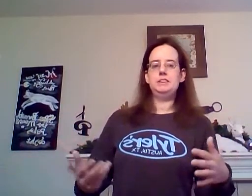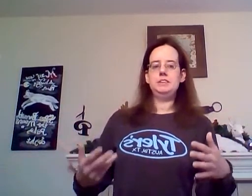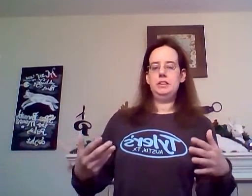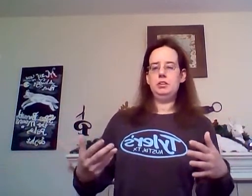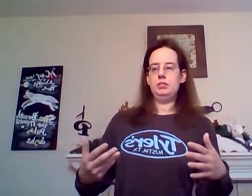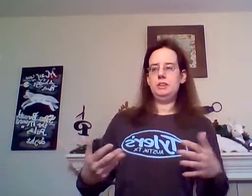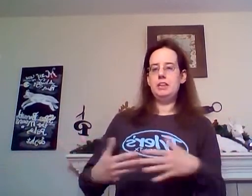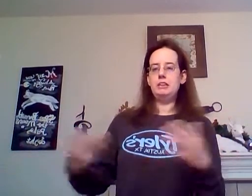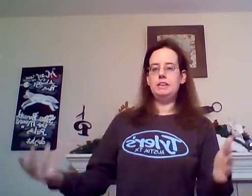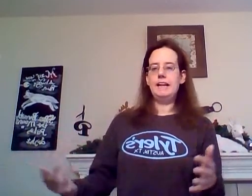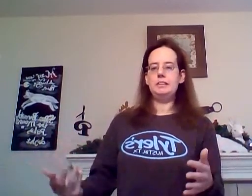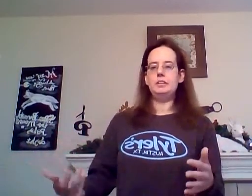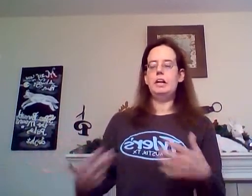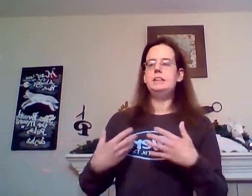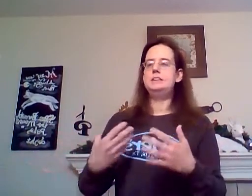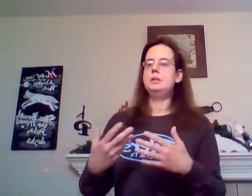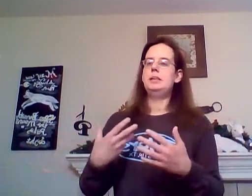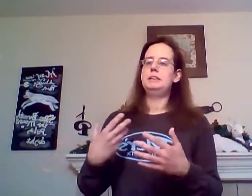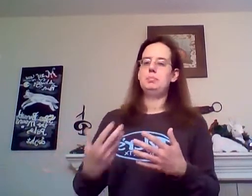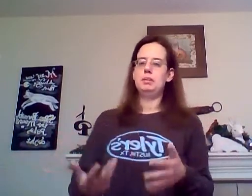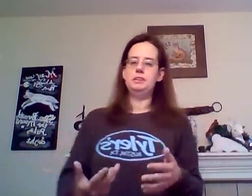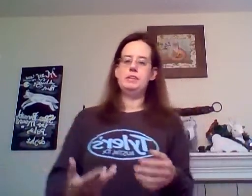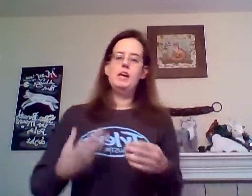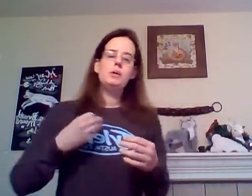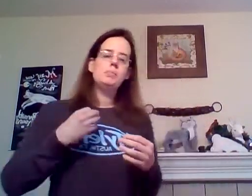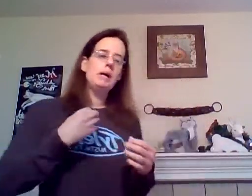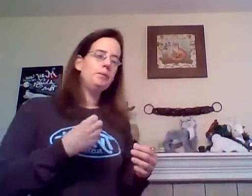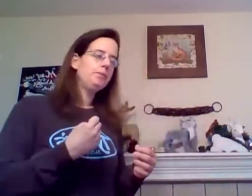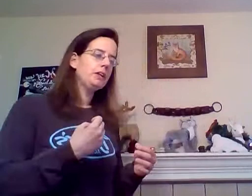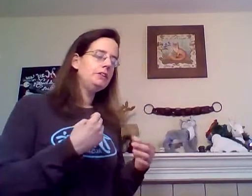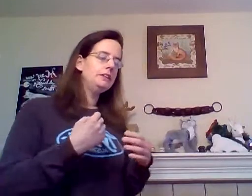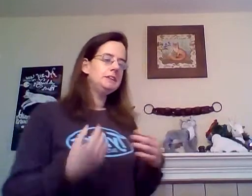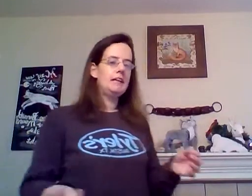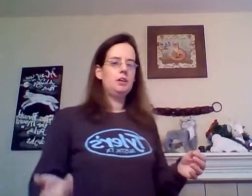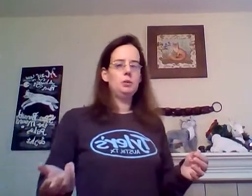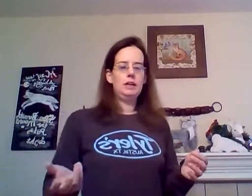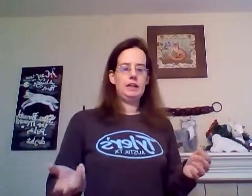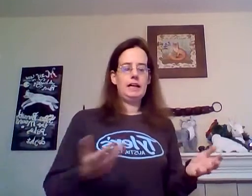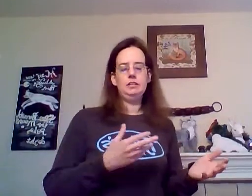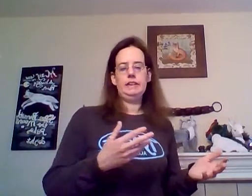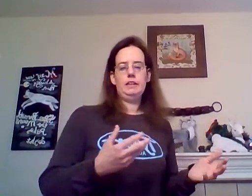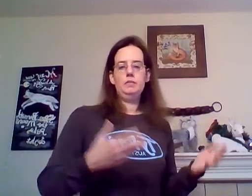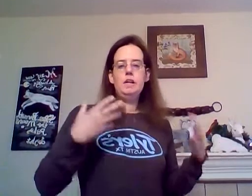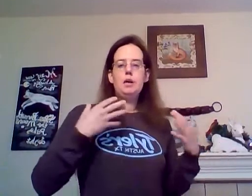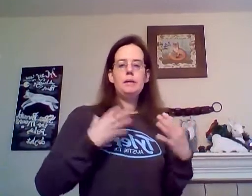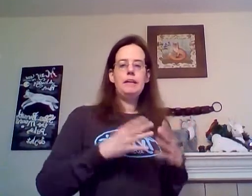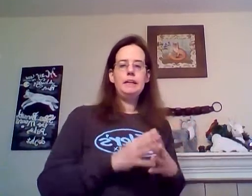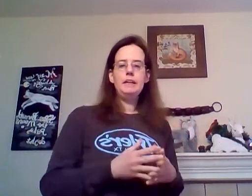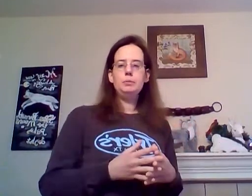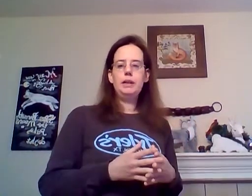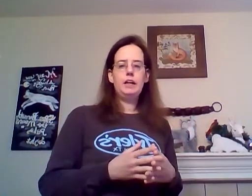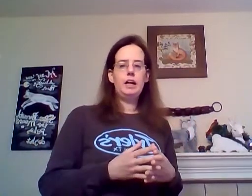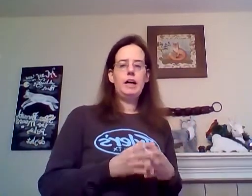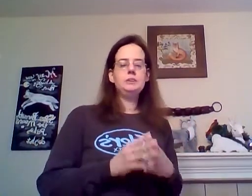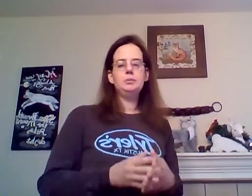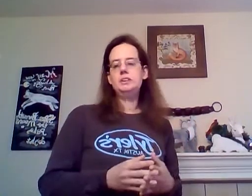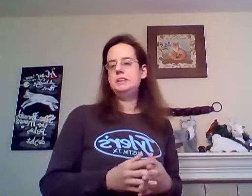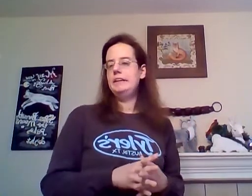just you know a childhood actor i see him as a person but this is how i look at him but anyway i just want to say